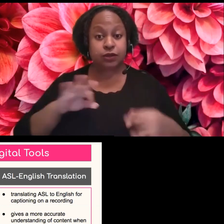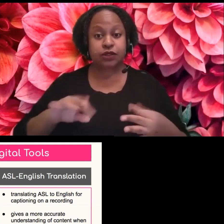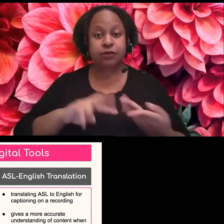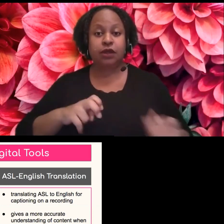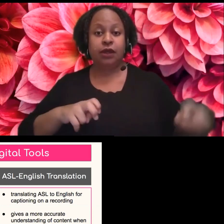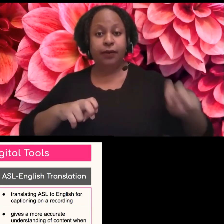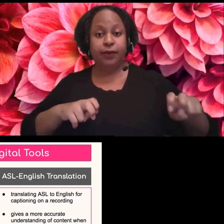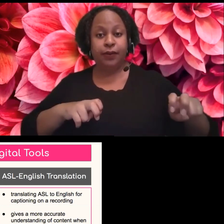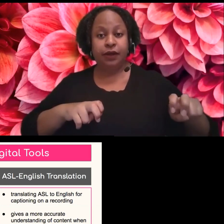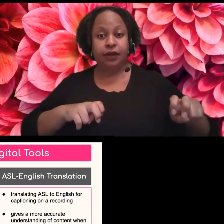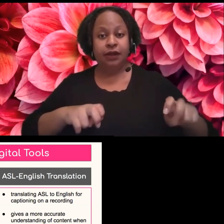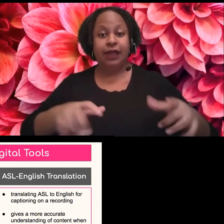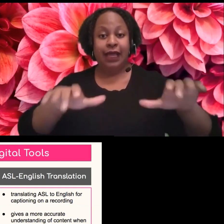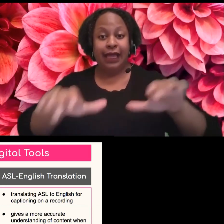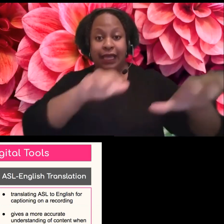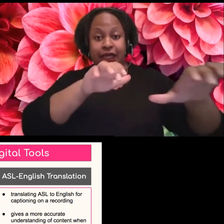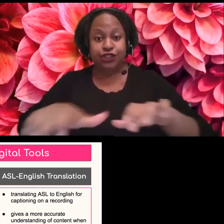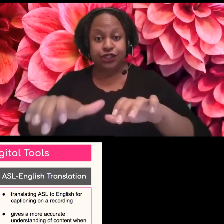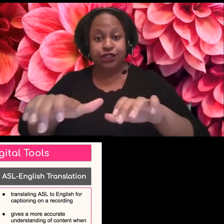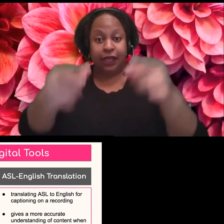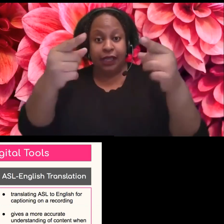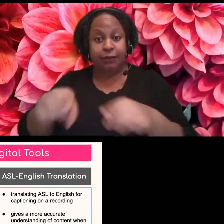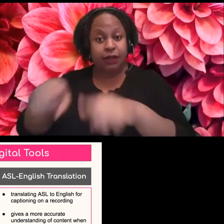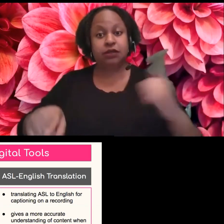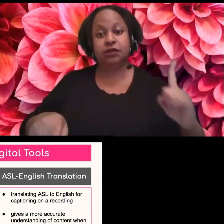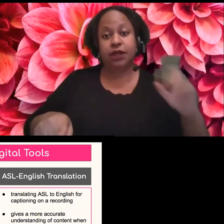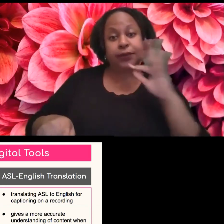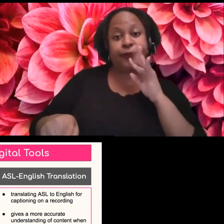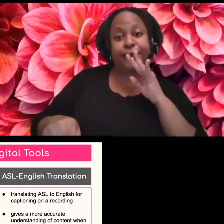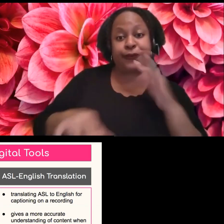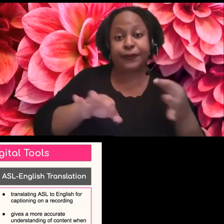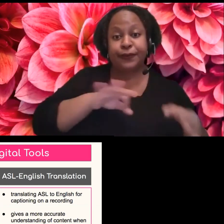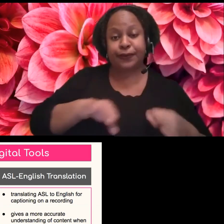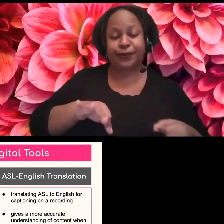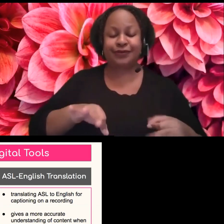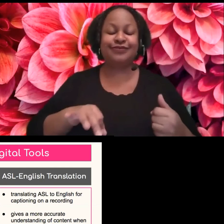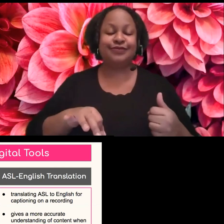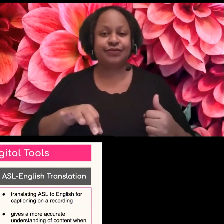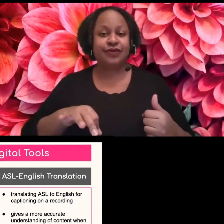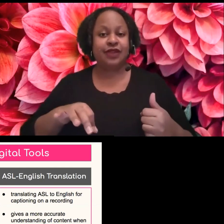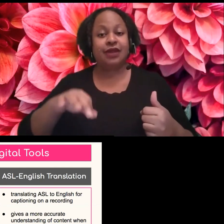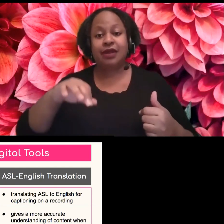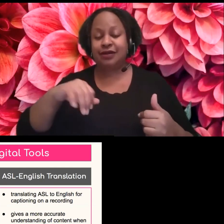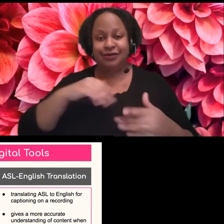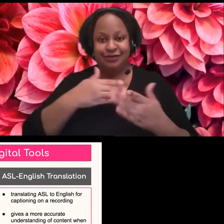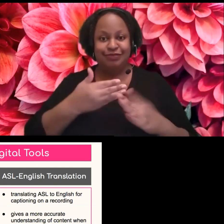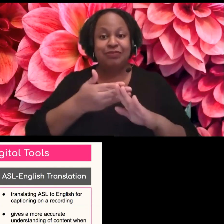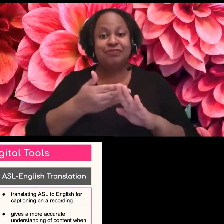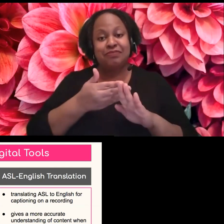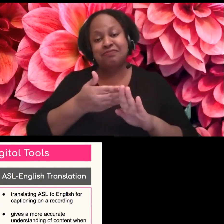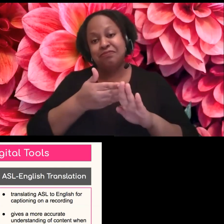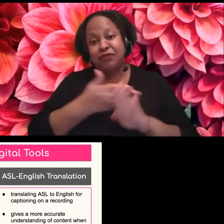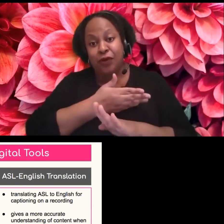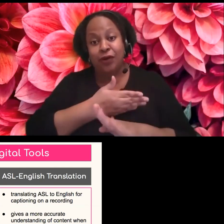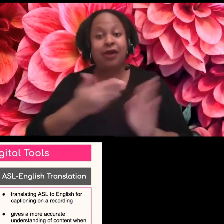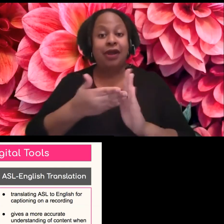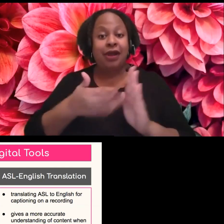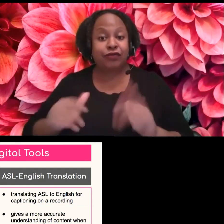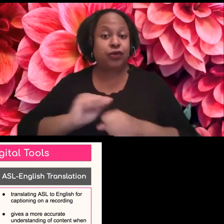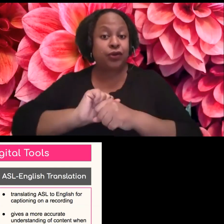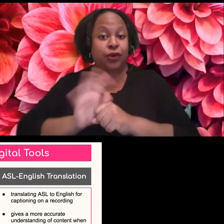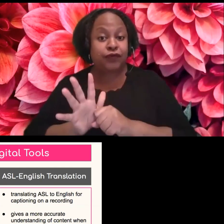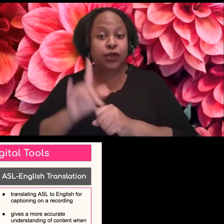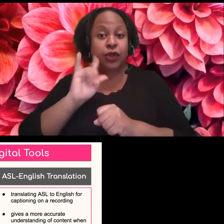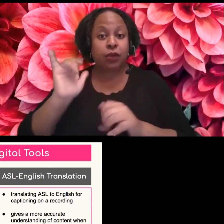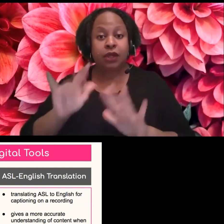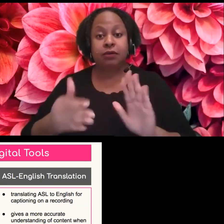everything that has happened as it goes. Um, when we're not in COVID times, this could, you know, be something, uh, a little